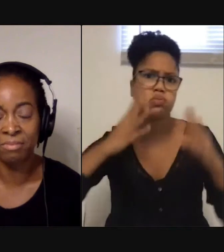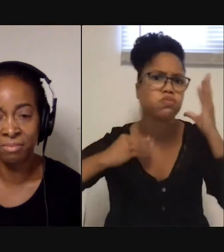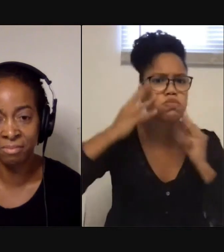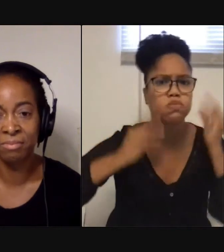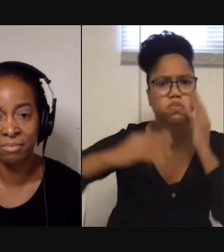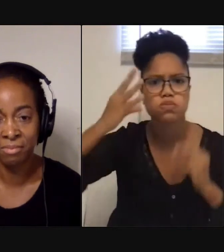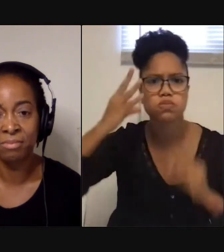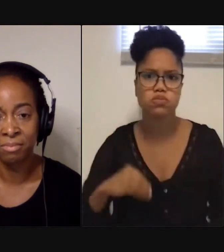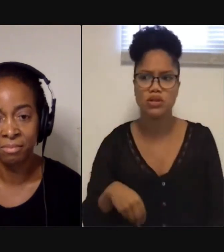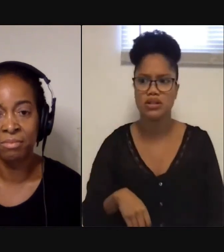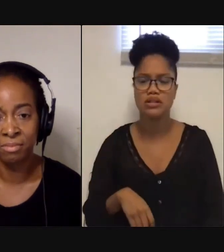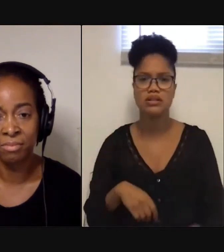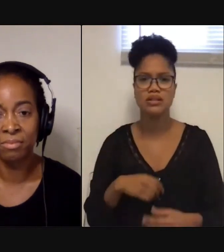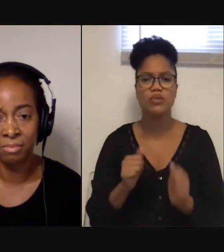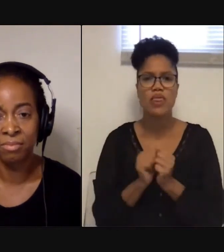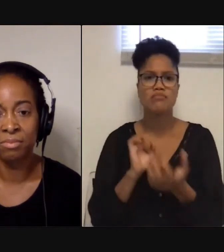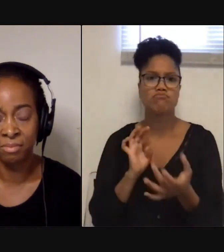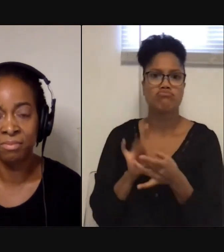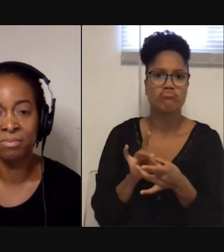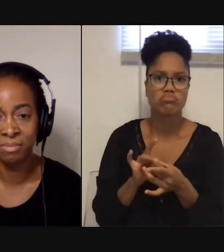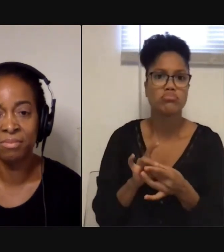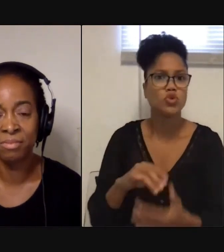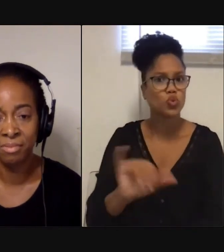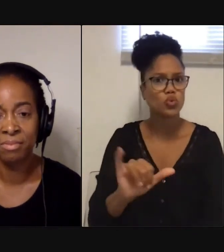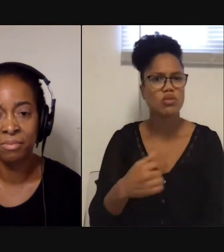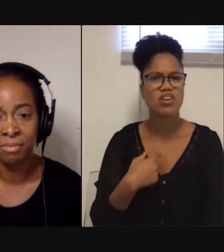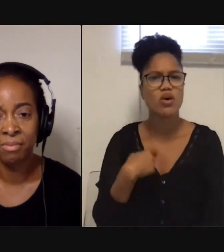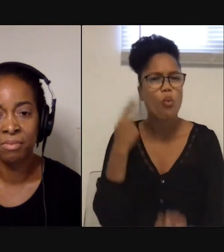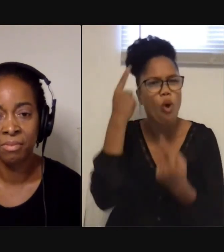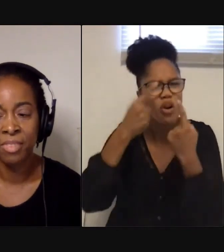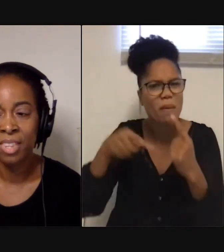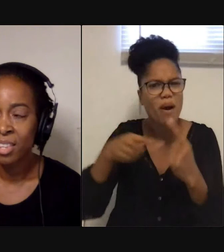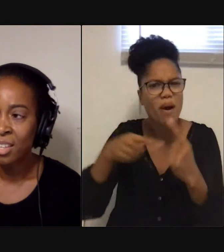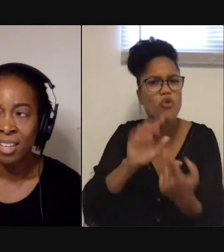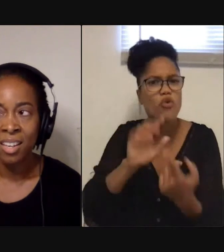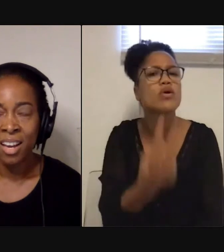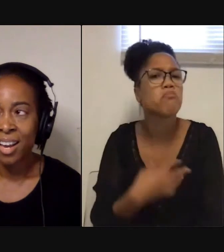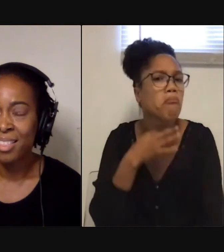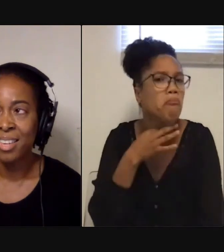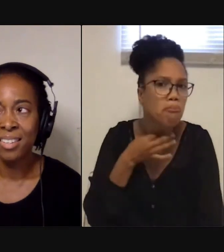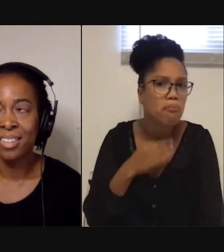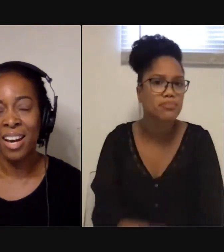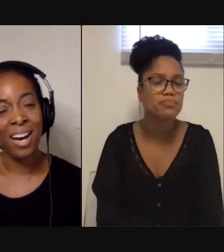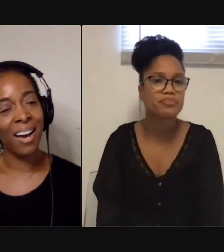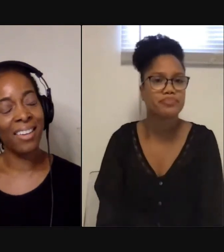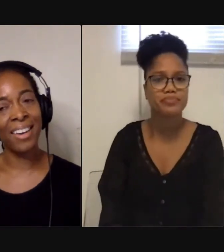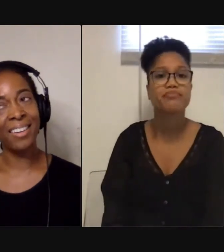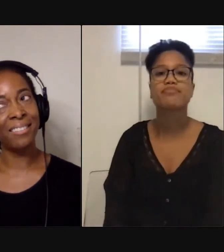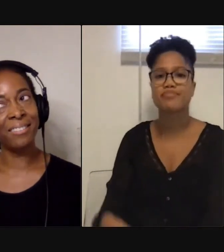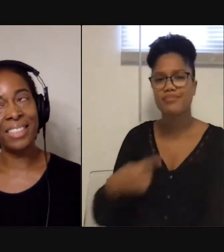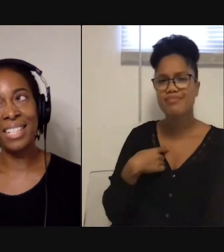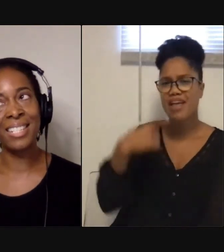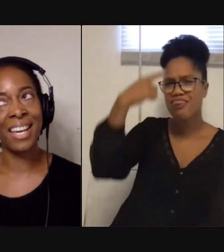explores intimacy in certain ways as well. Yeah. So I just want, I wonder about your voice. Yeah. I think, I